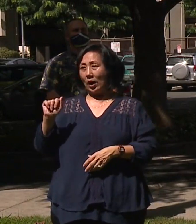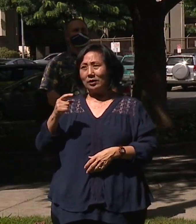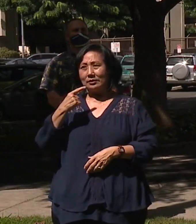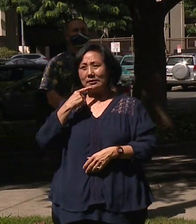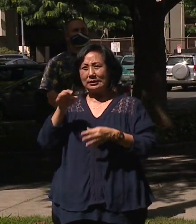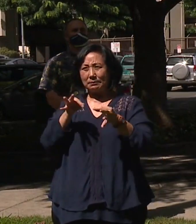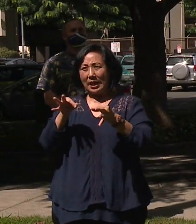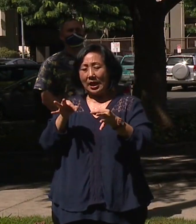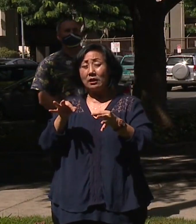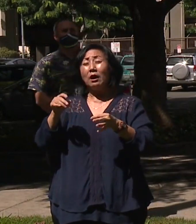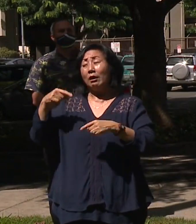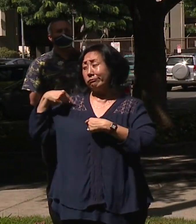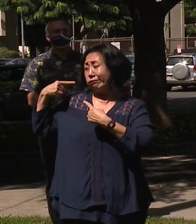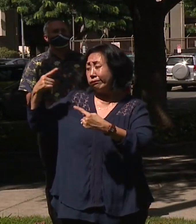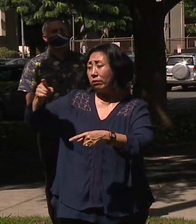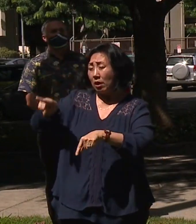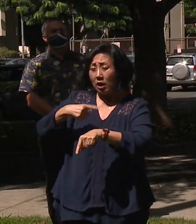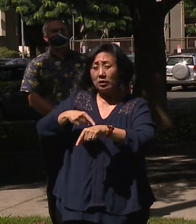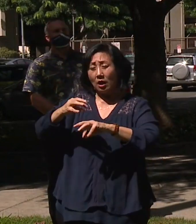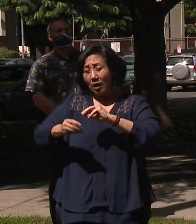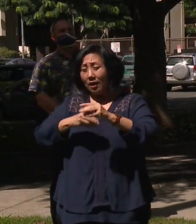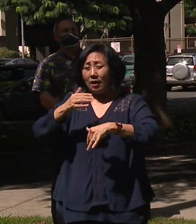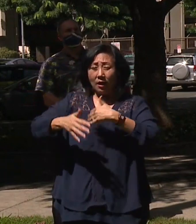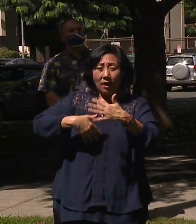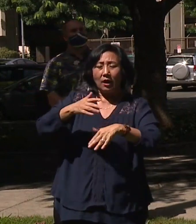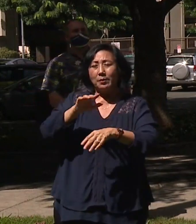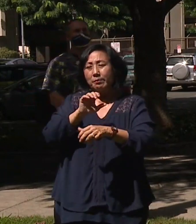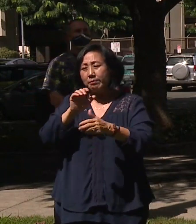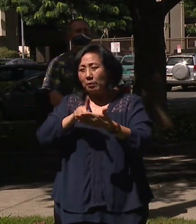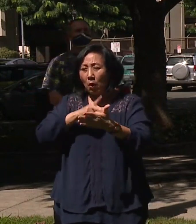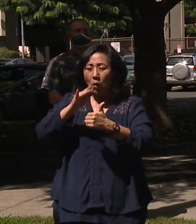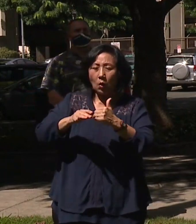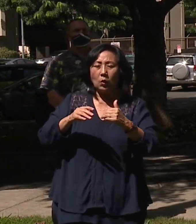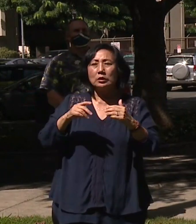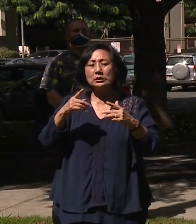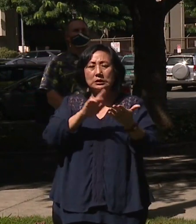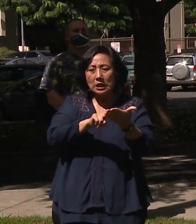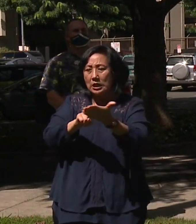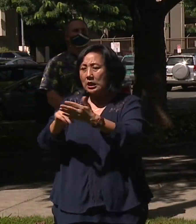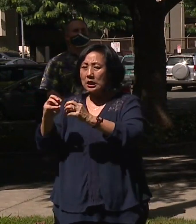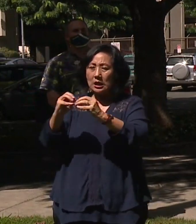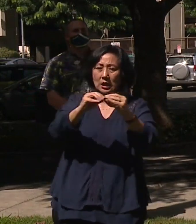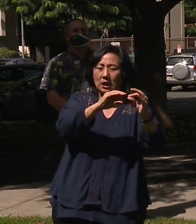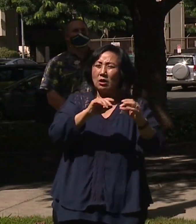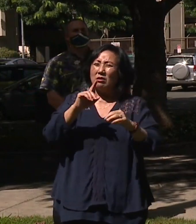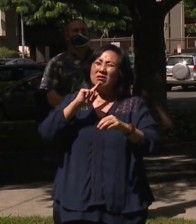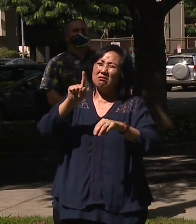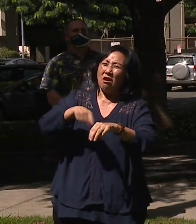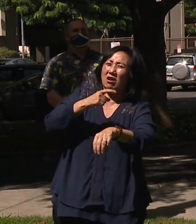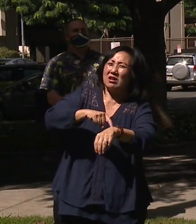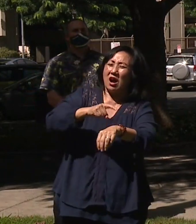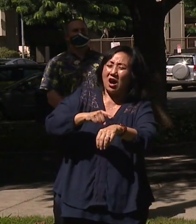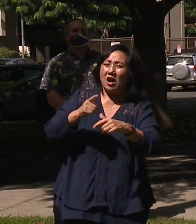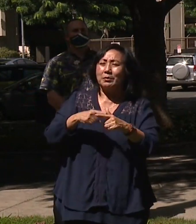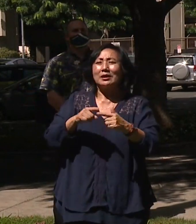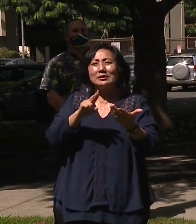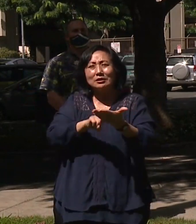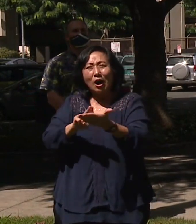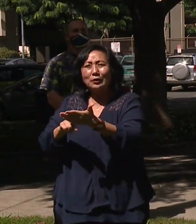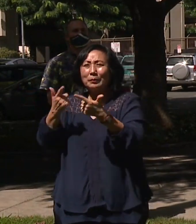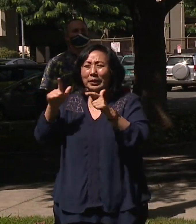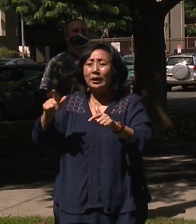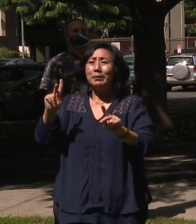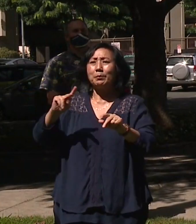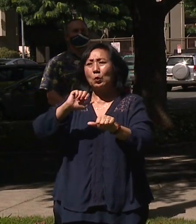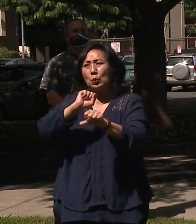time to lay the groundwork for these proposals. These are big, complex, you know, contracts that the city's entering into. There's a lot of people that worked